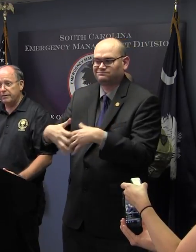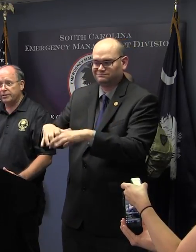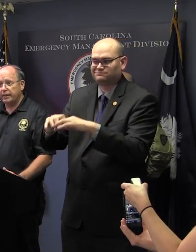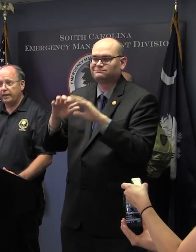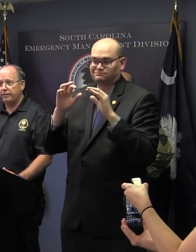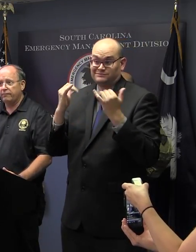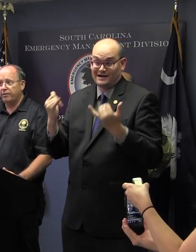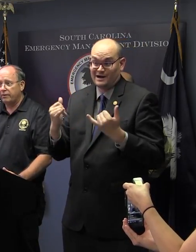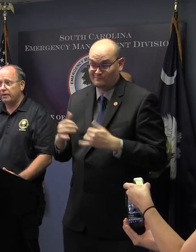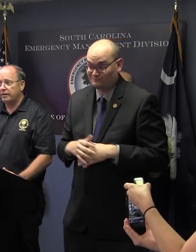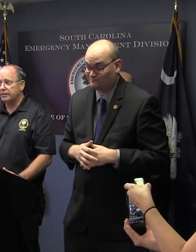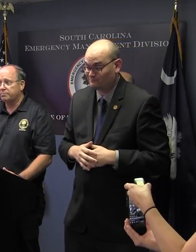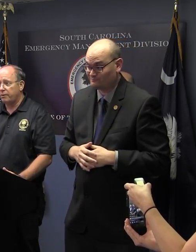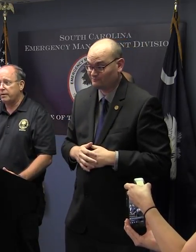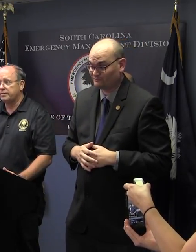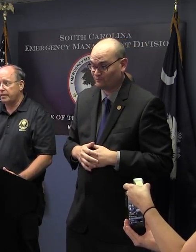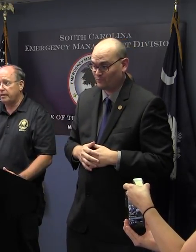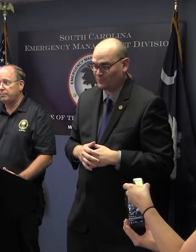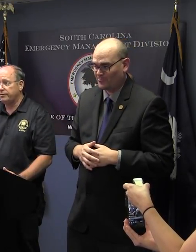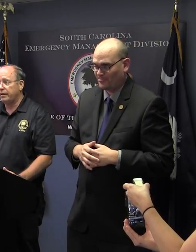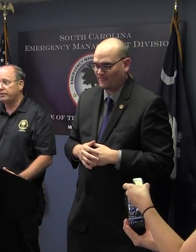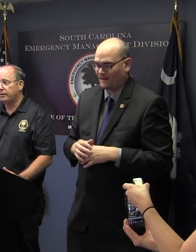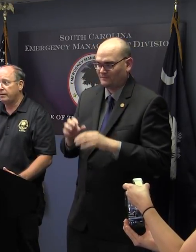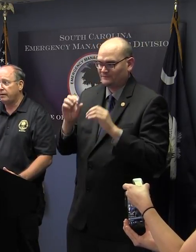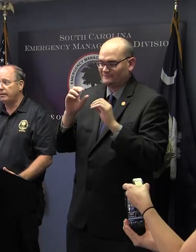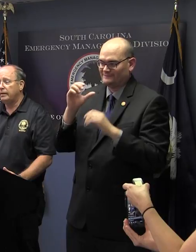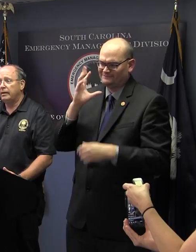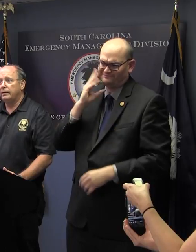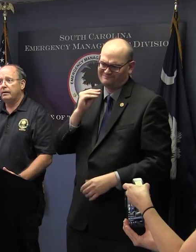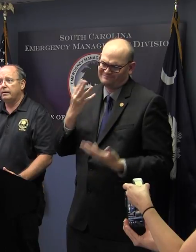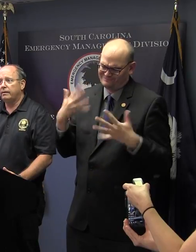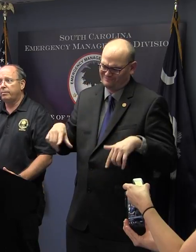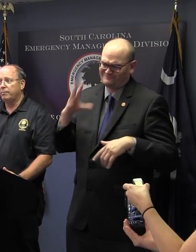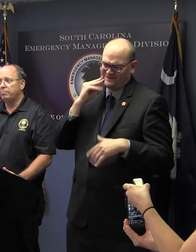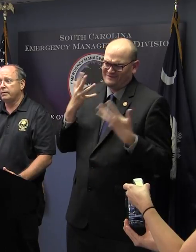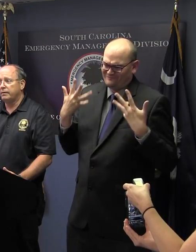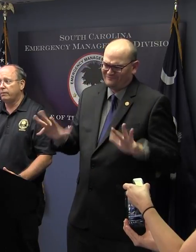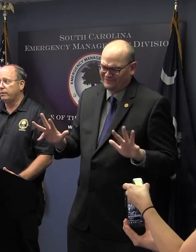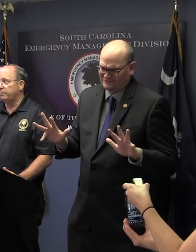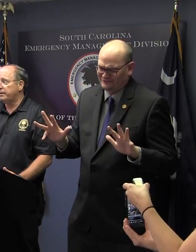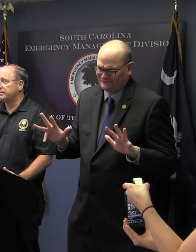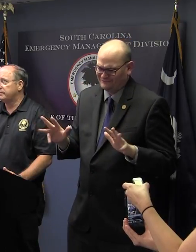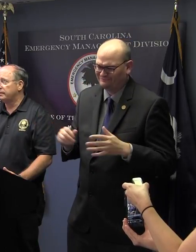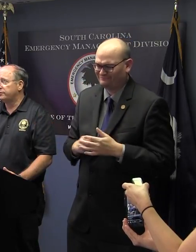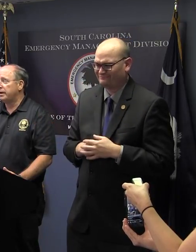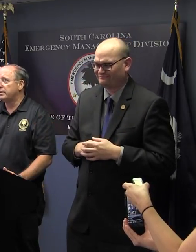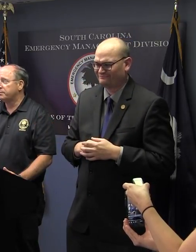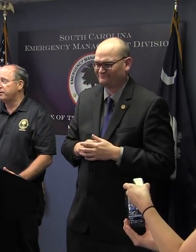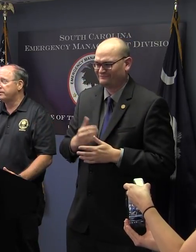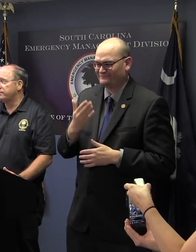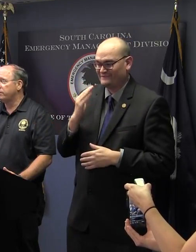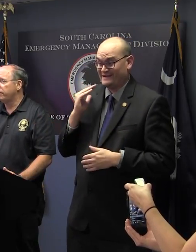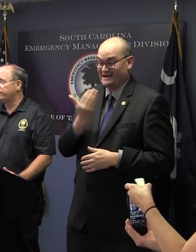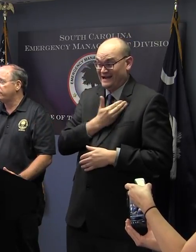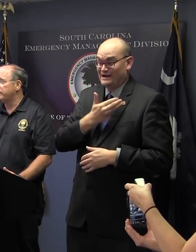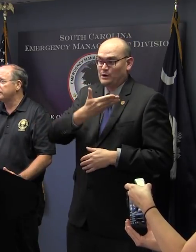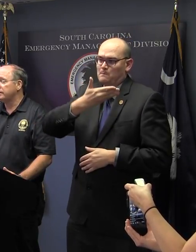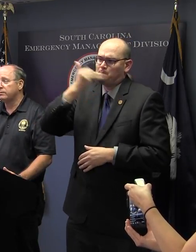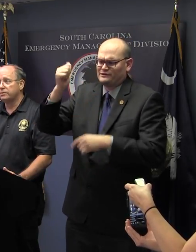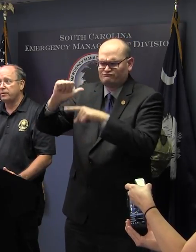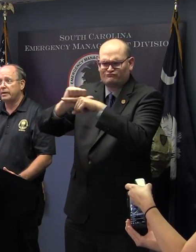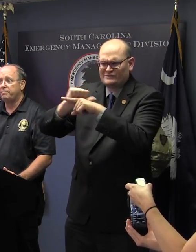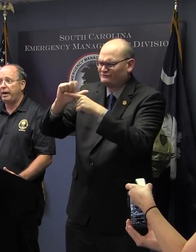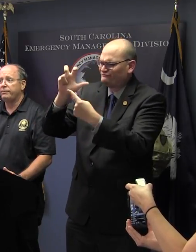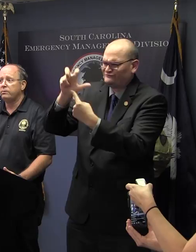We obviously have a very experienced team in South Carolina. Probably one of the best training experiences we went through